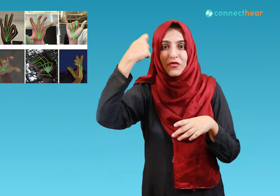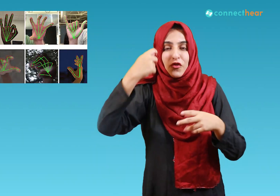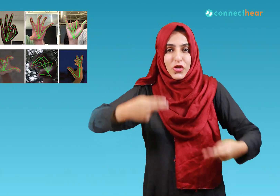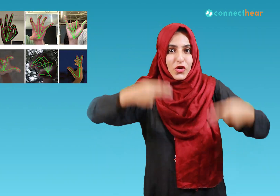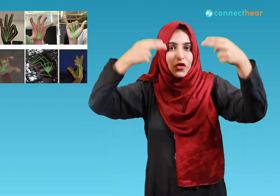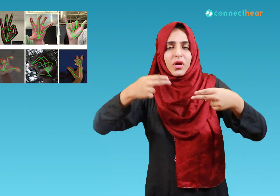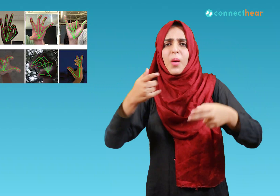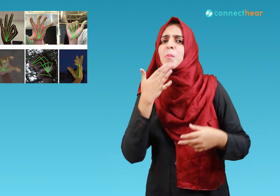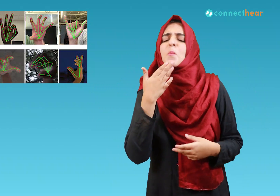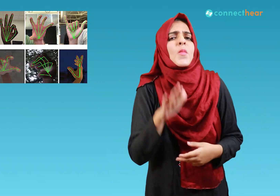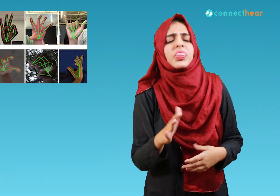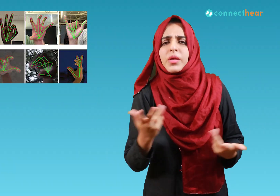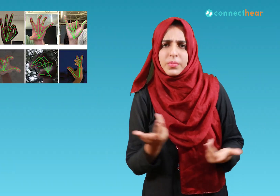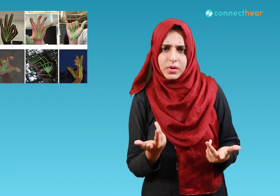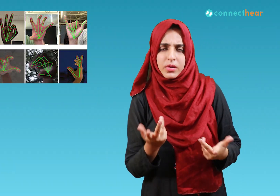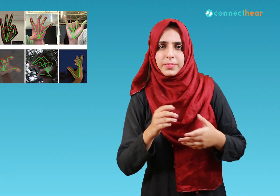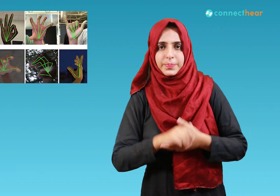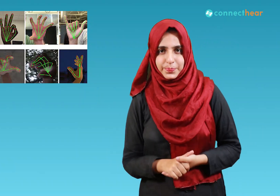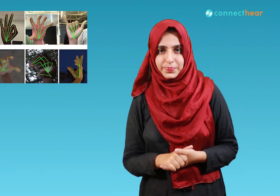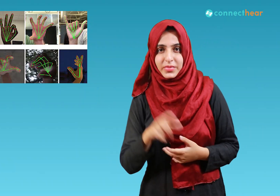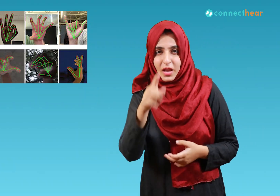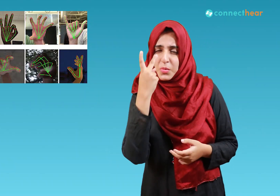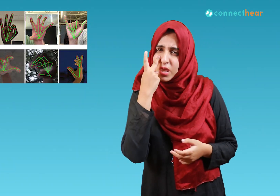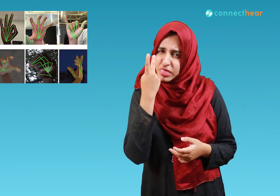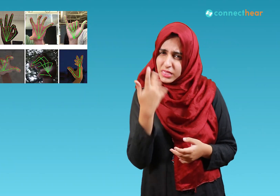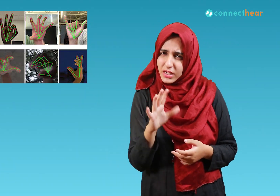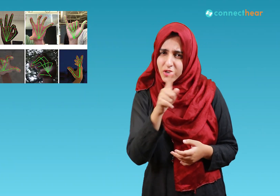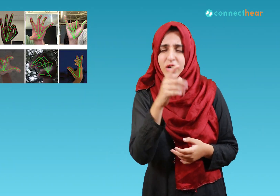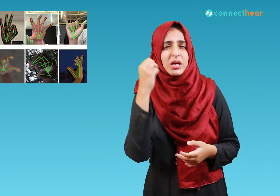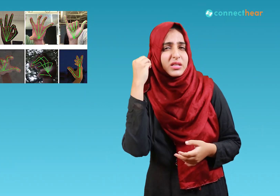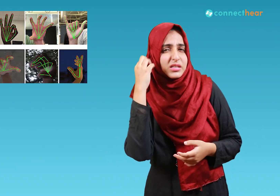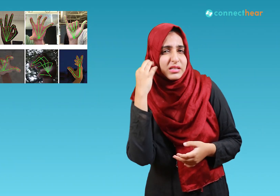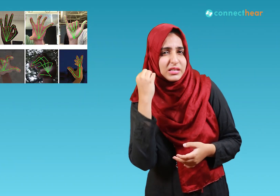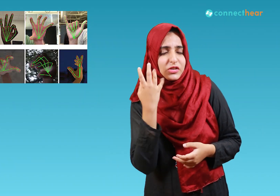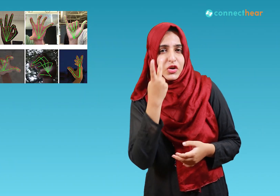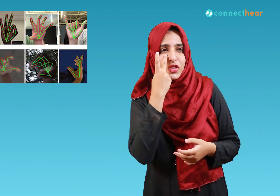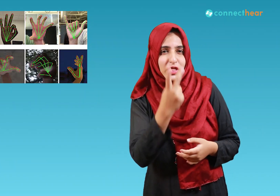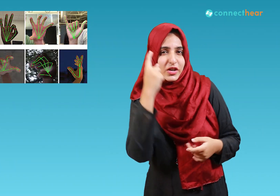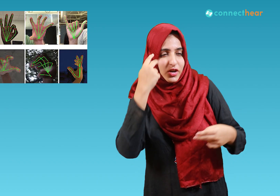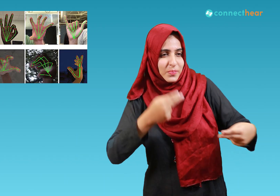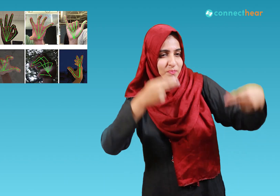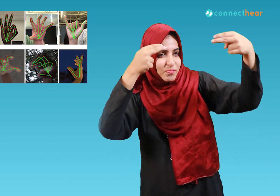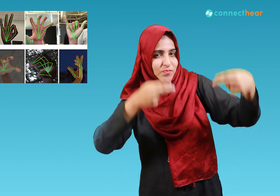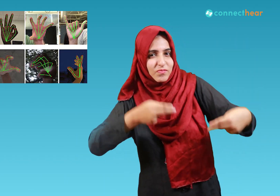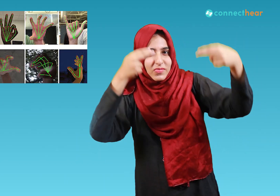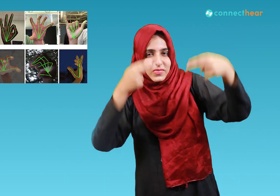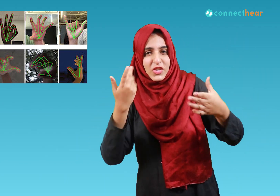what does that mean if you have seen hearing people during a video conference on either zoom